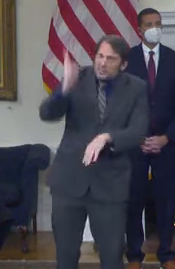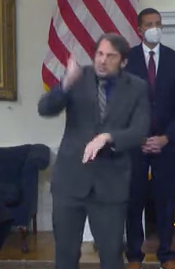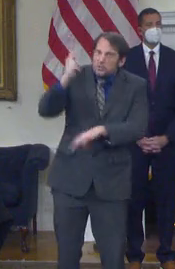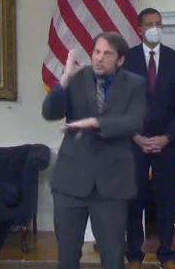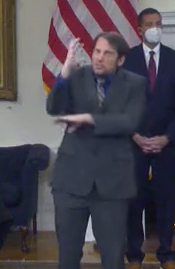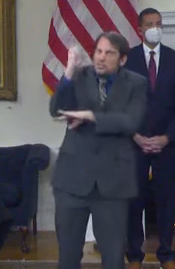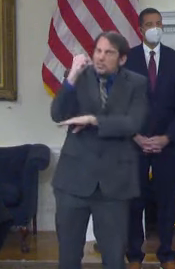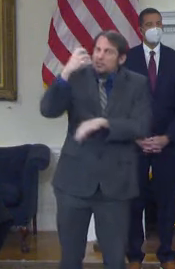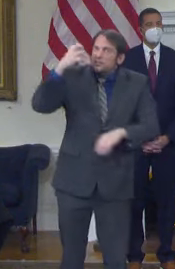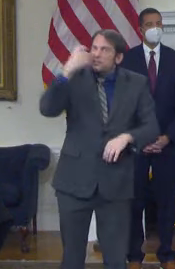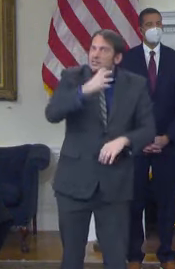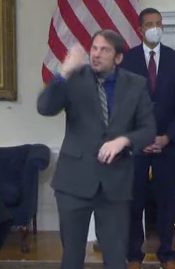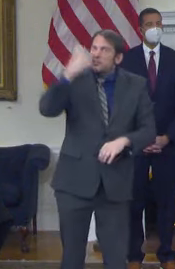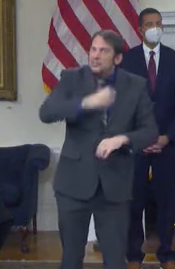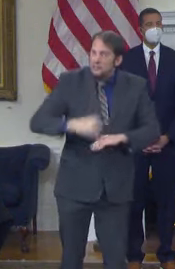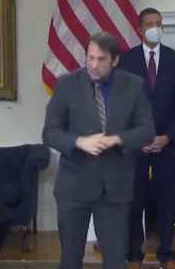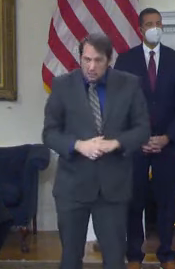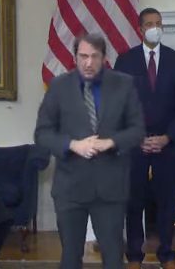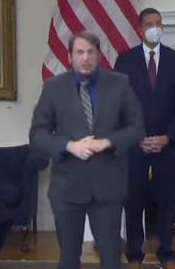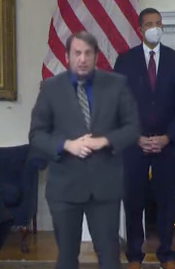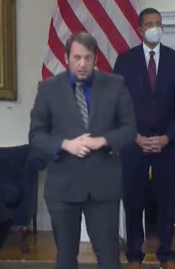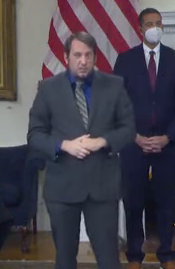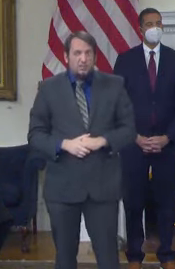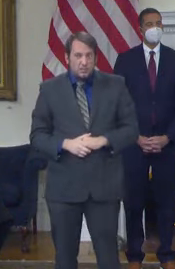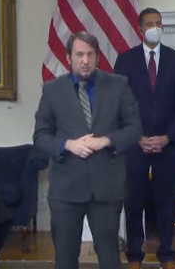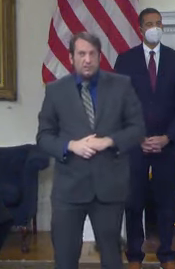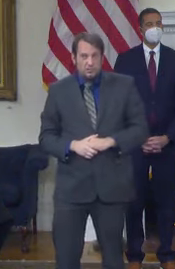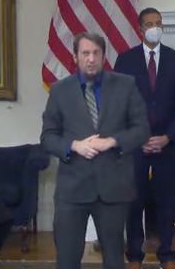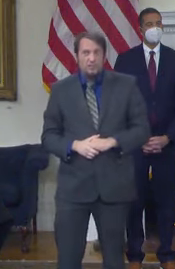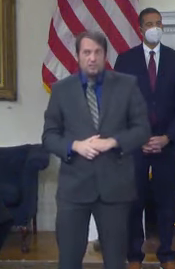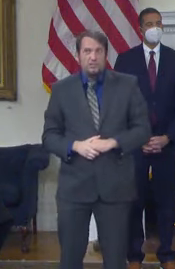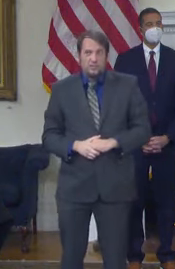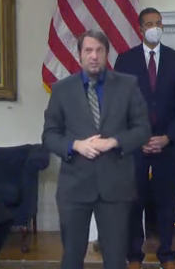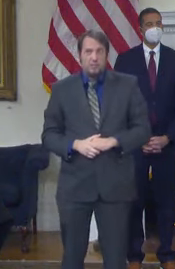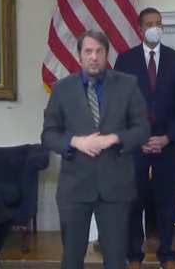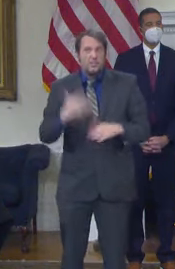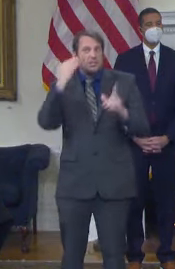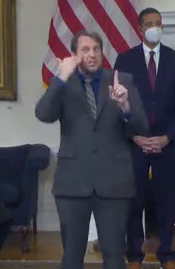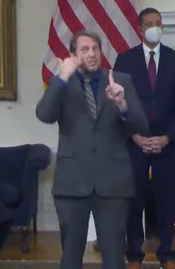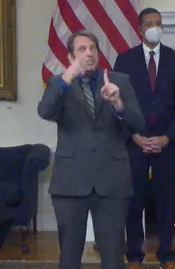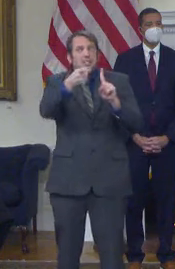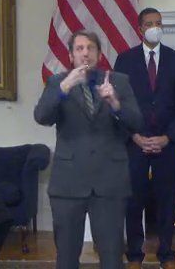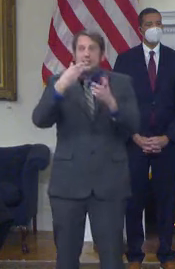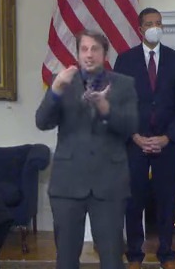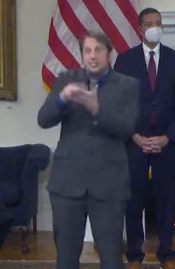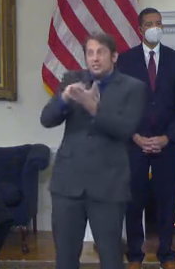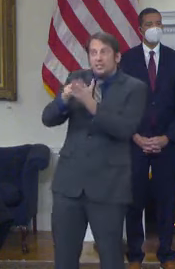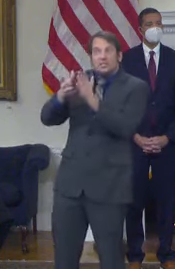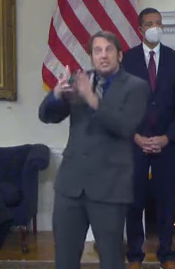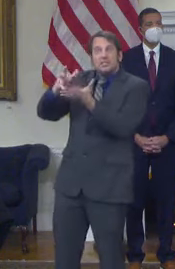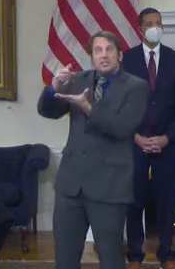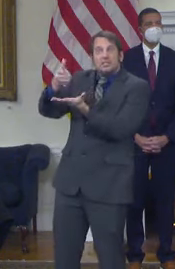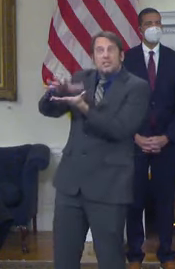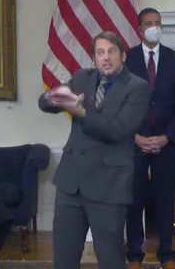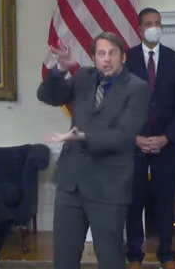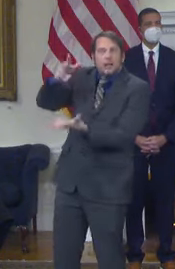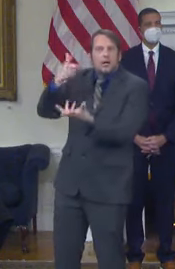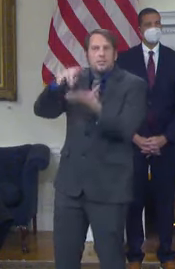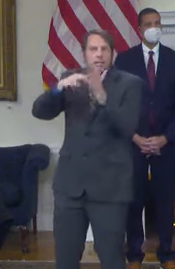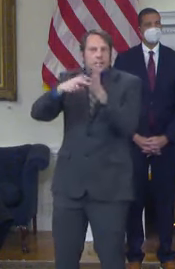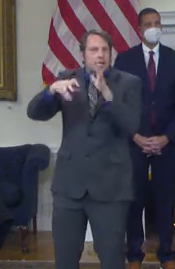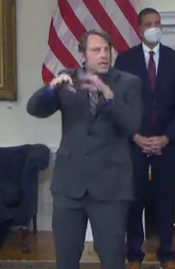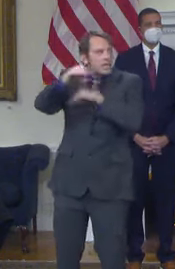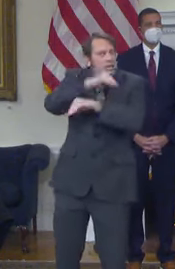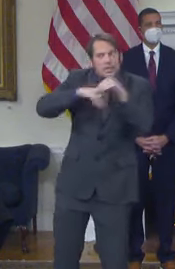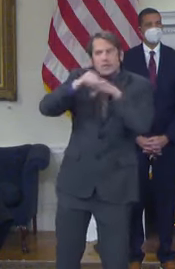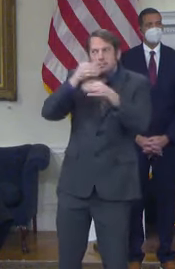squander it on mandated spending increases or special interests. We're going to invest it in the